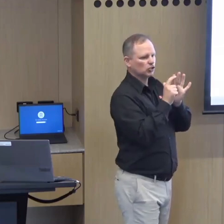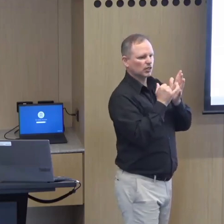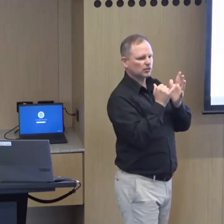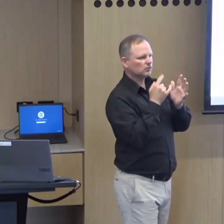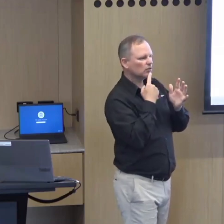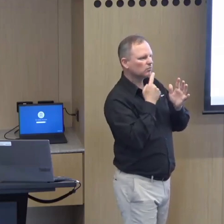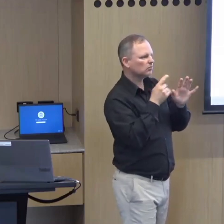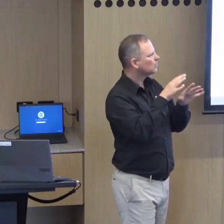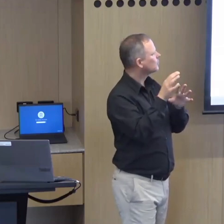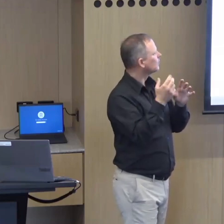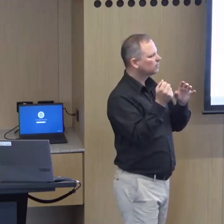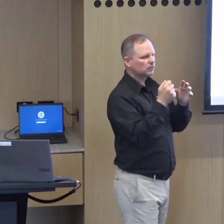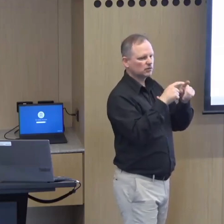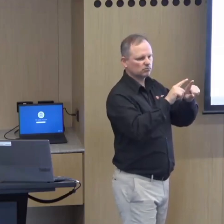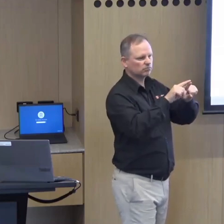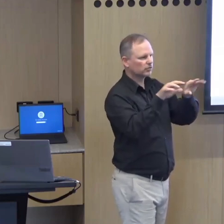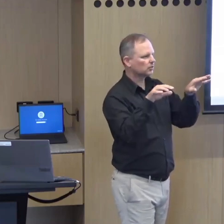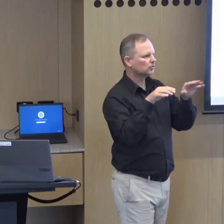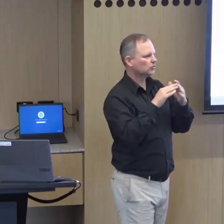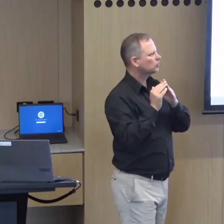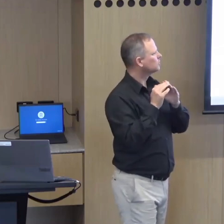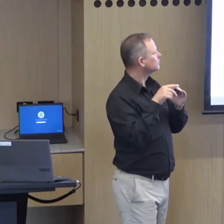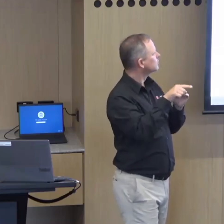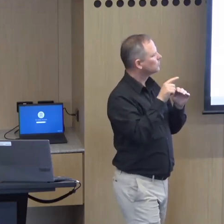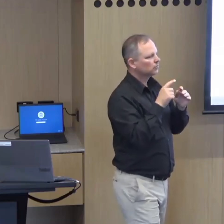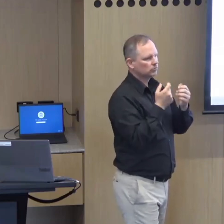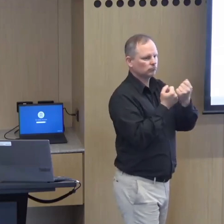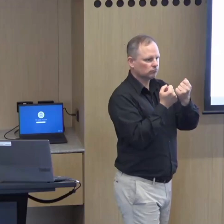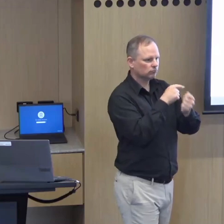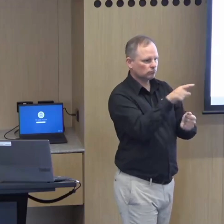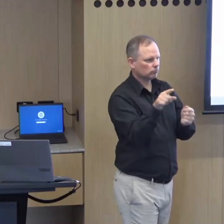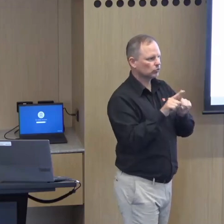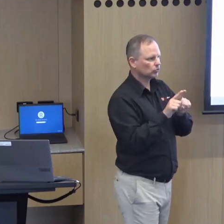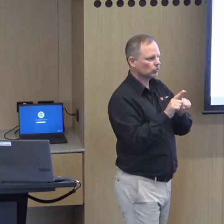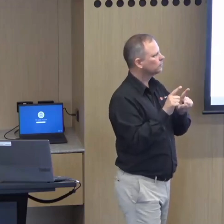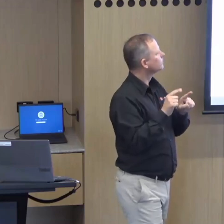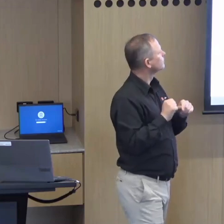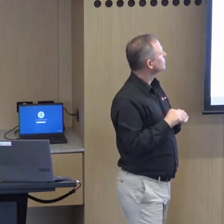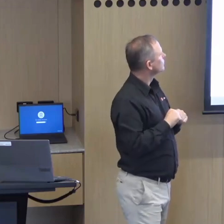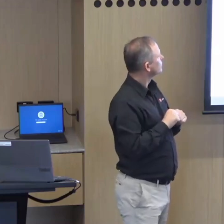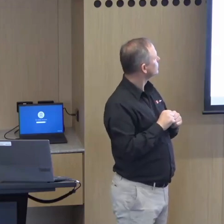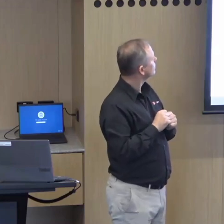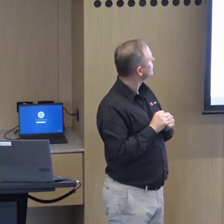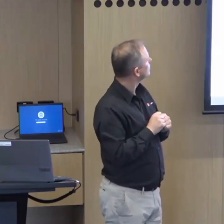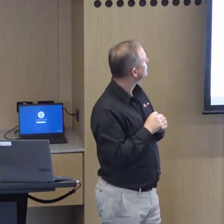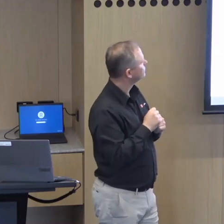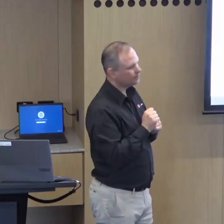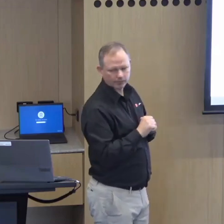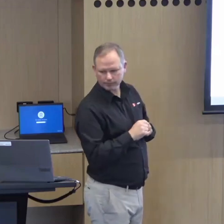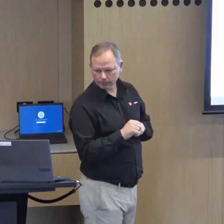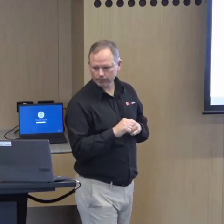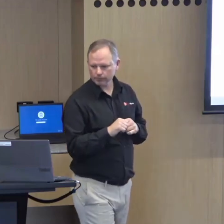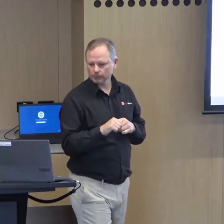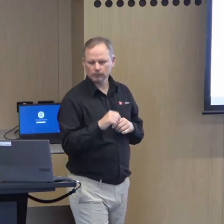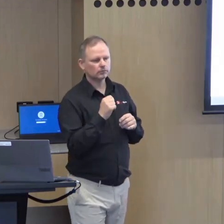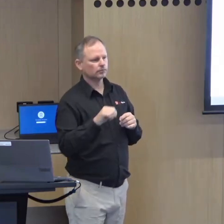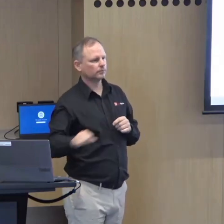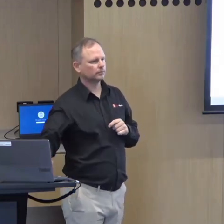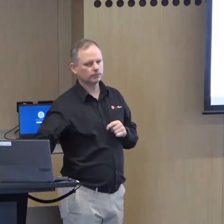the NDIS type organizations and support those entities to